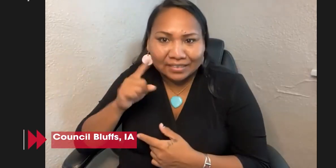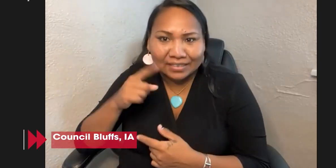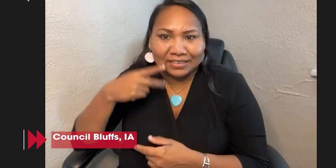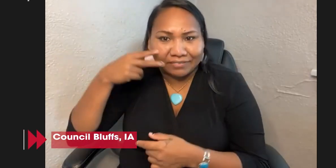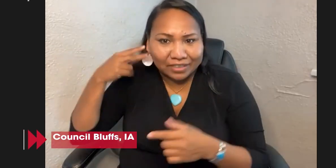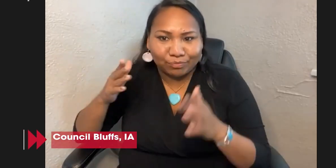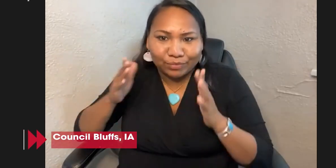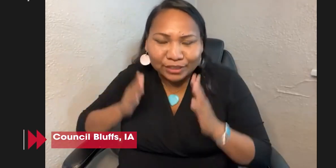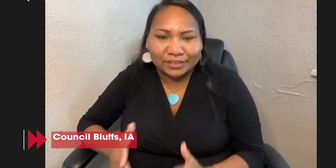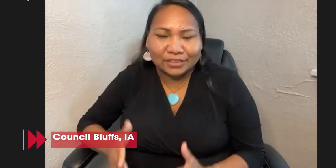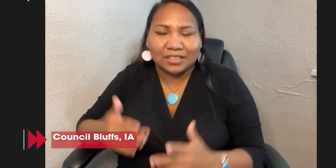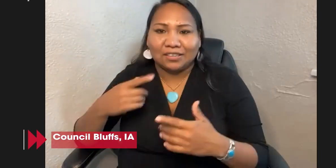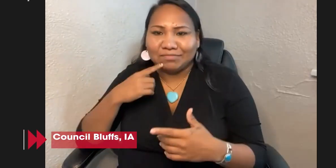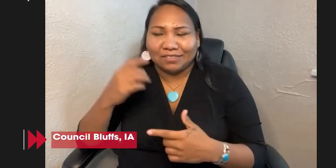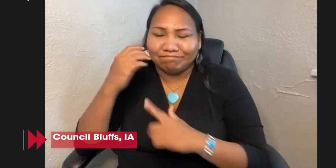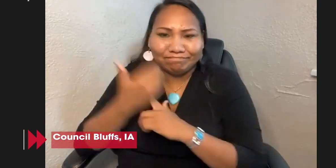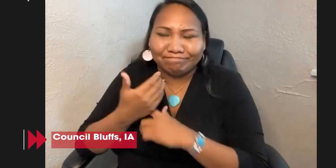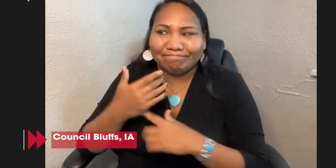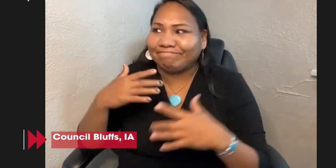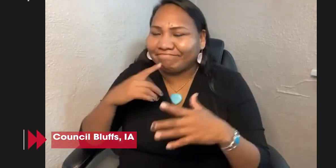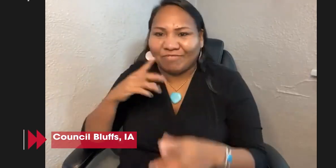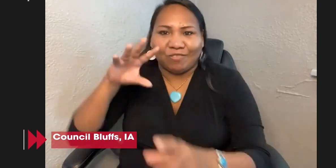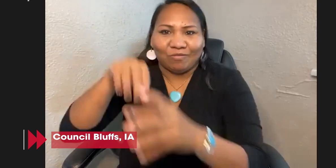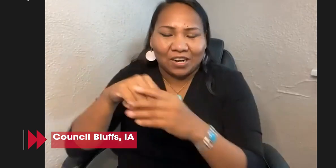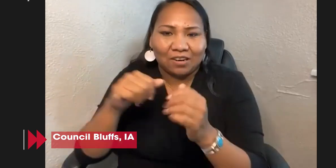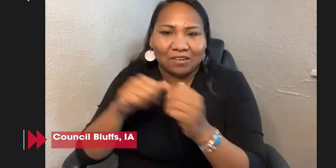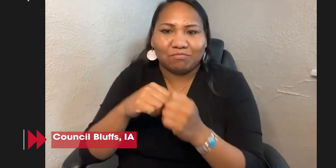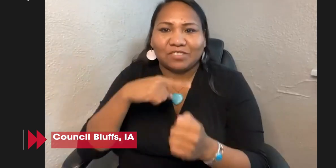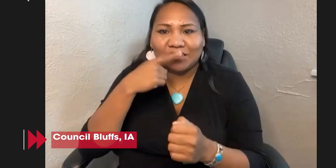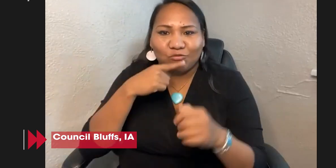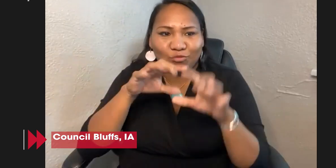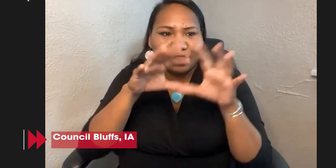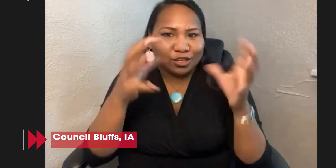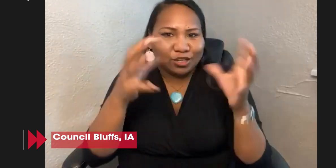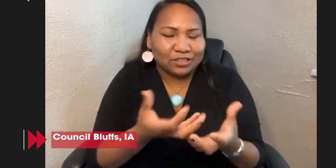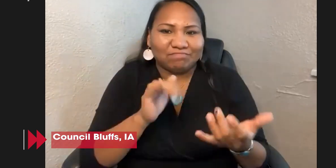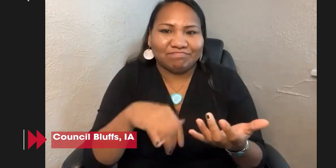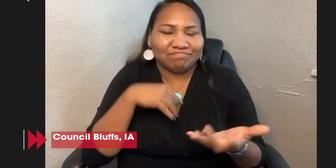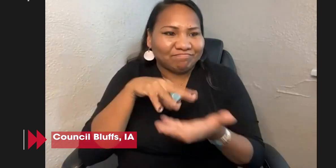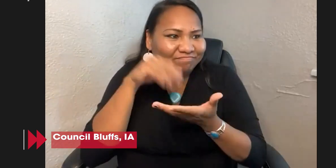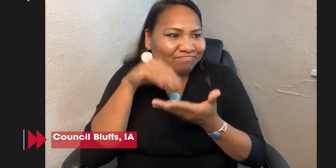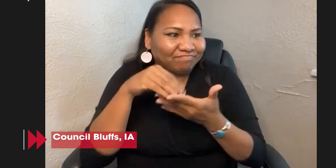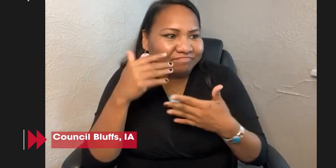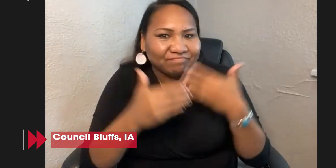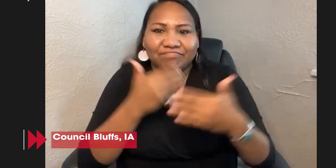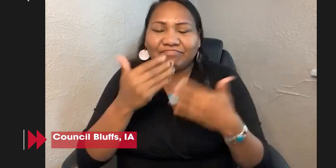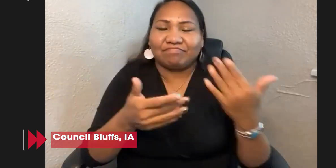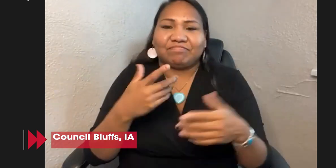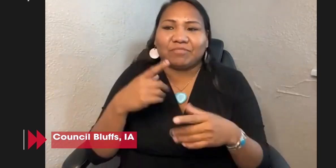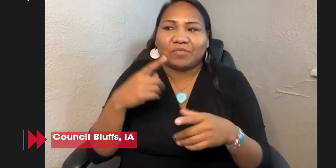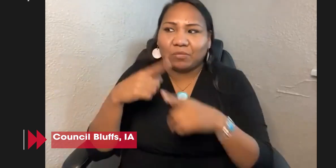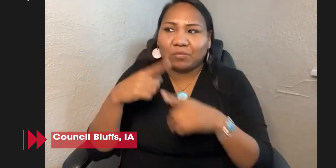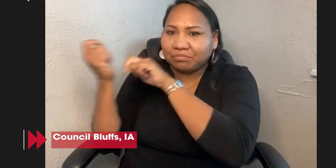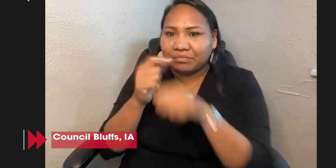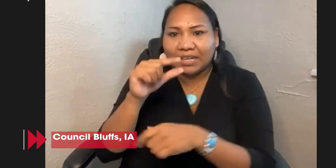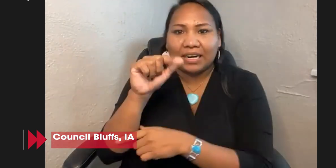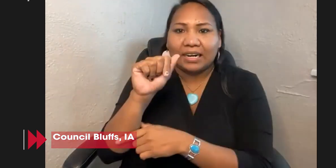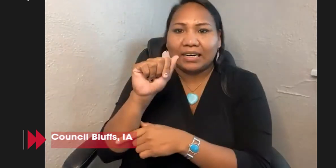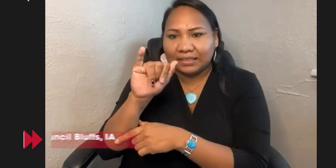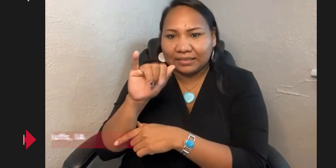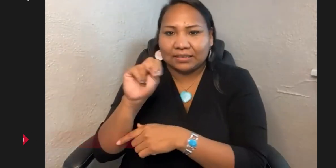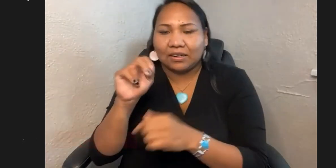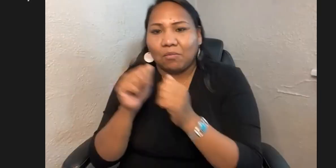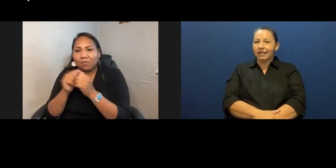world, to learn more as a Deaf Indigenous woman, to be experiencing that intersectionality